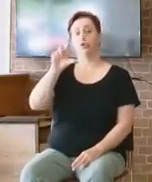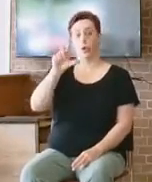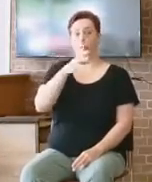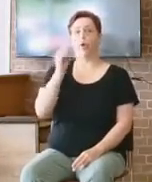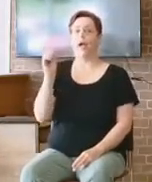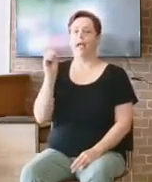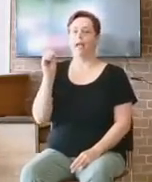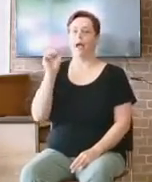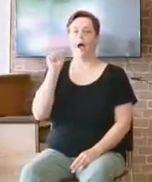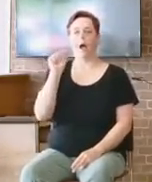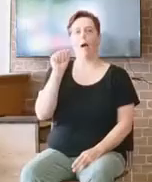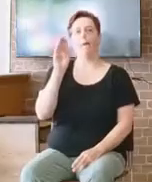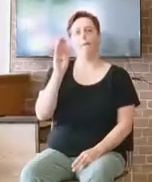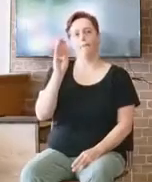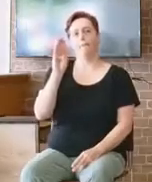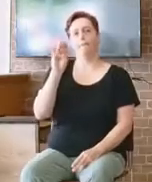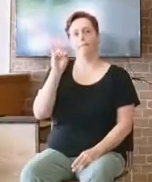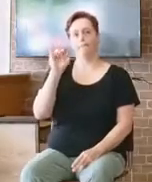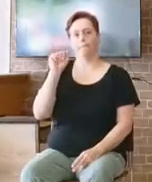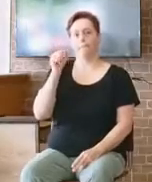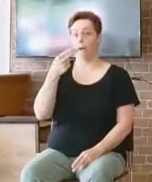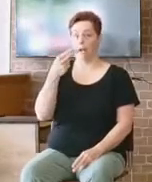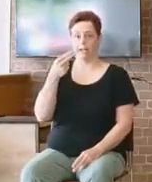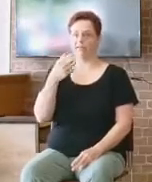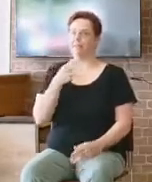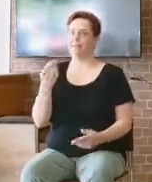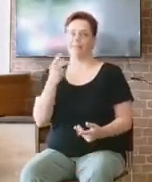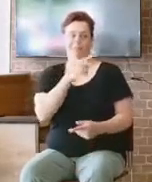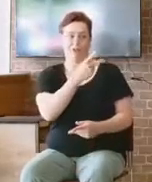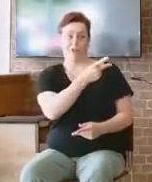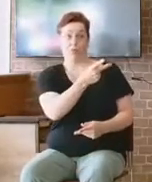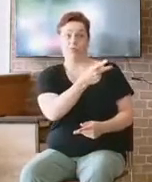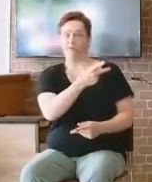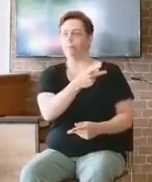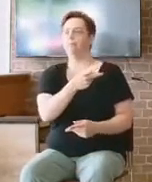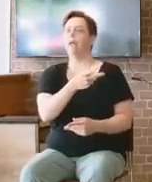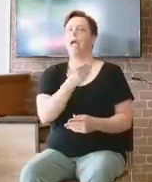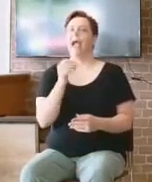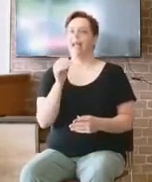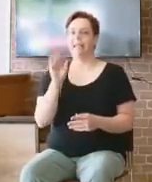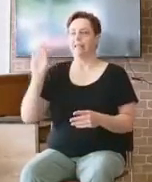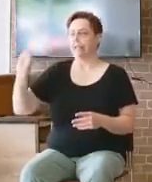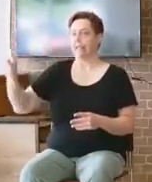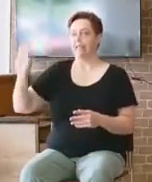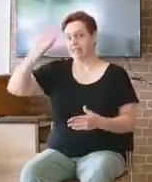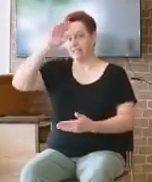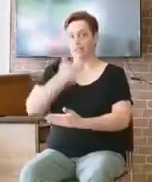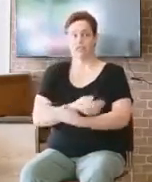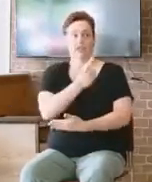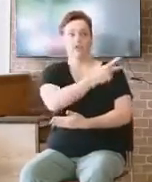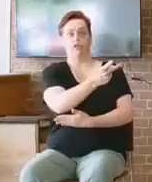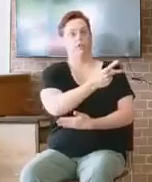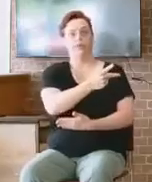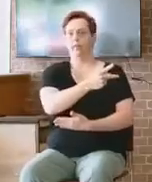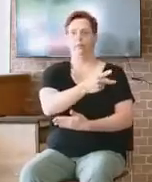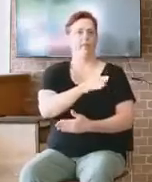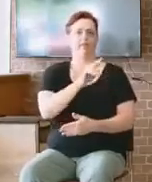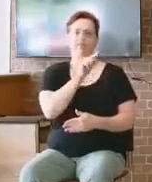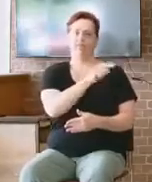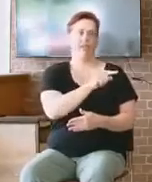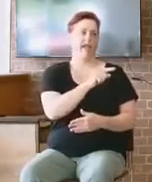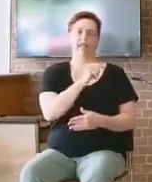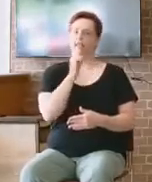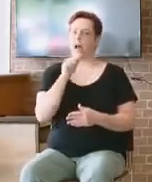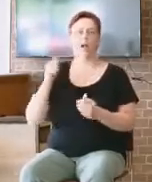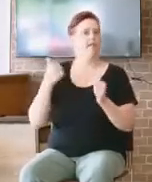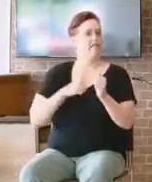but turned aside after Lucre and took bribes and perverted judgment. Then all the elders of